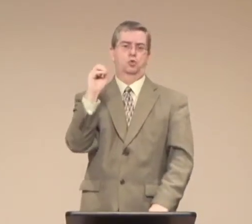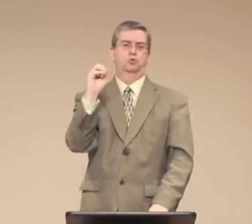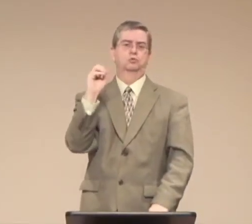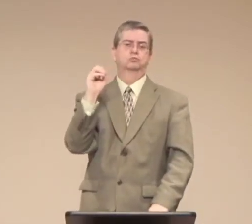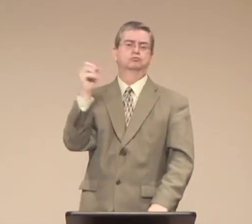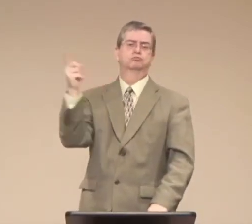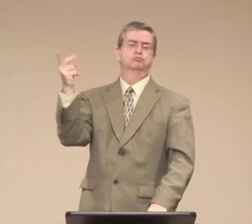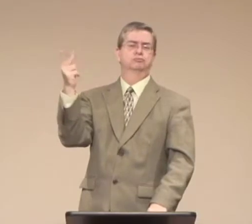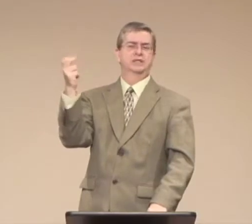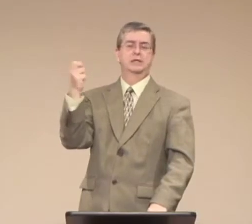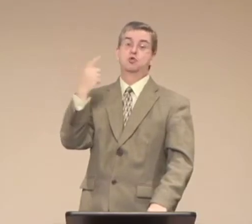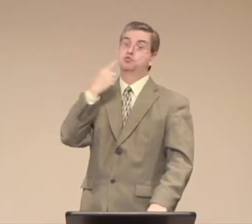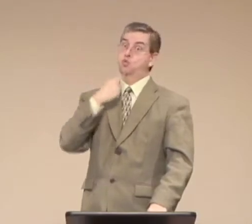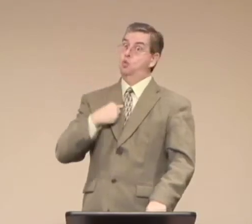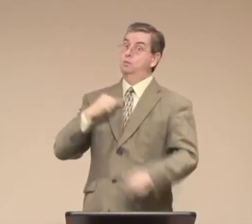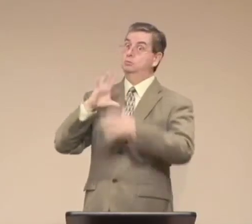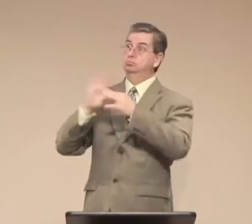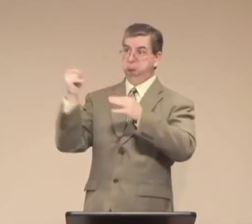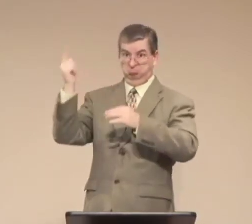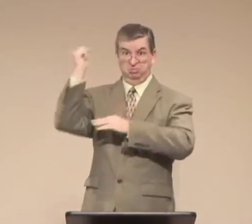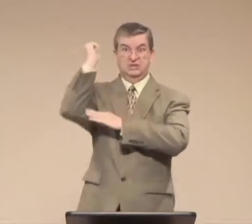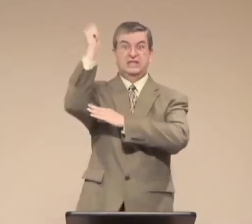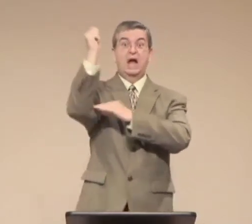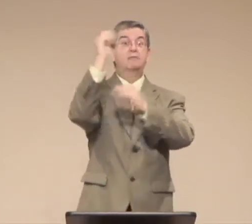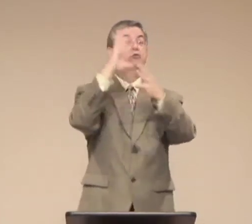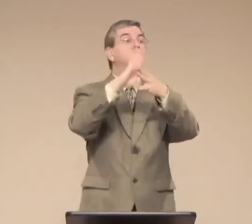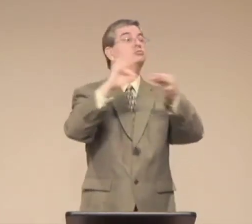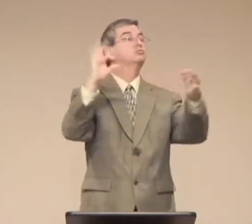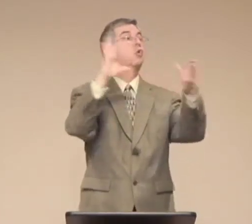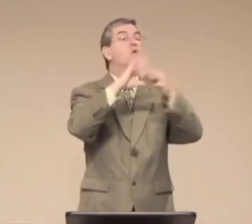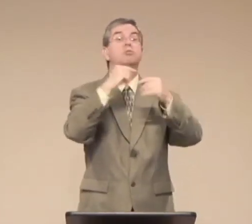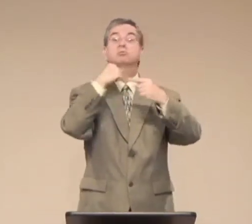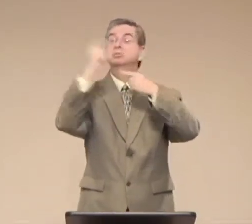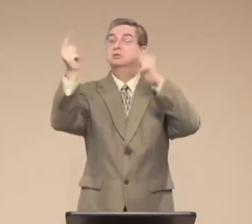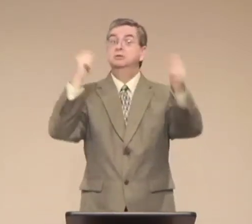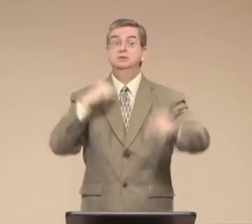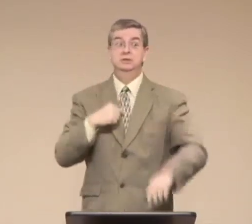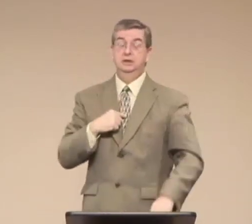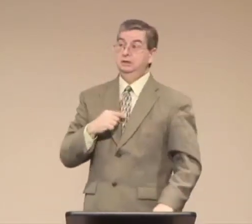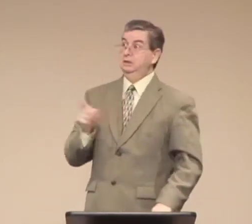His name was Carlos. And he's the one that told me this story.